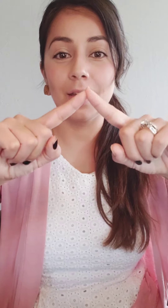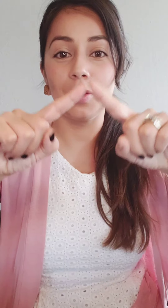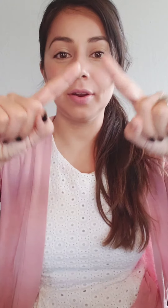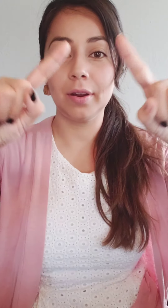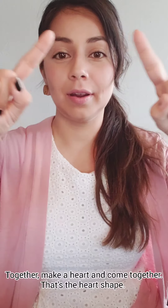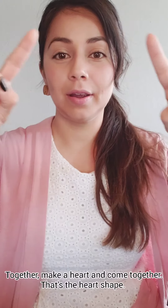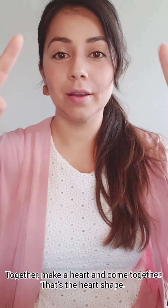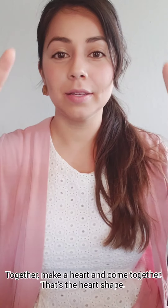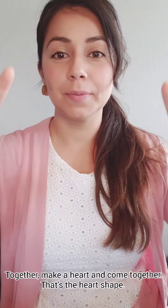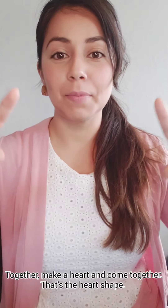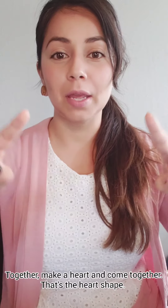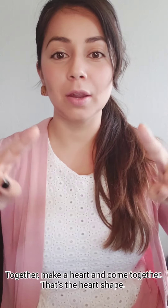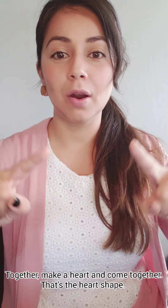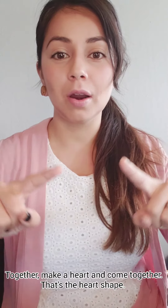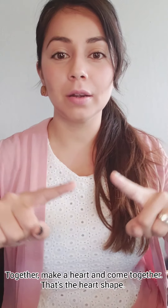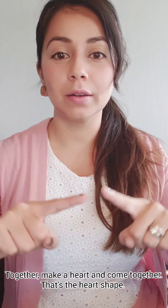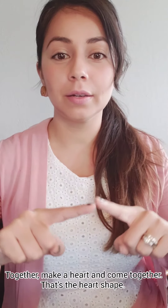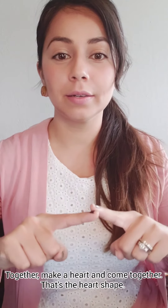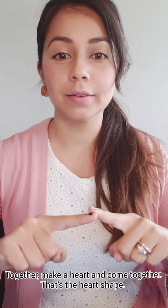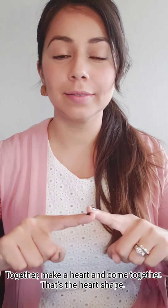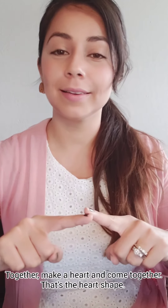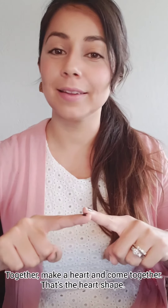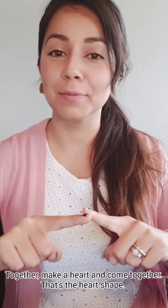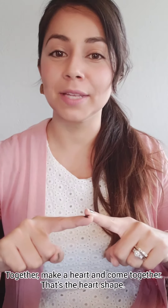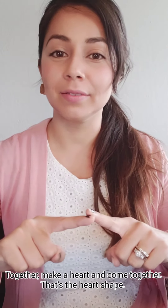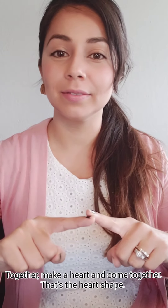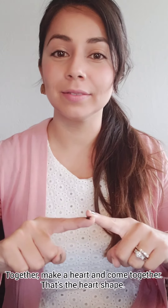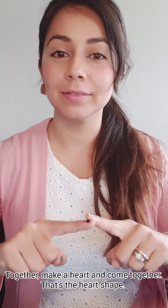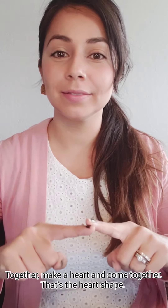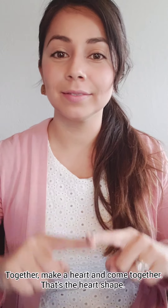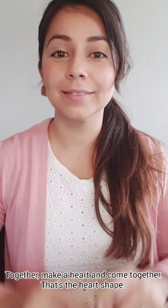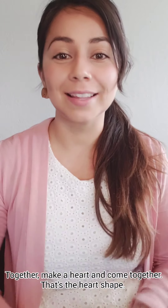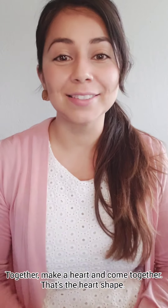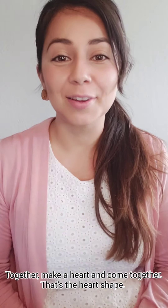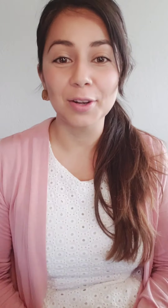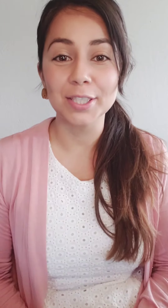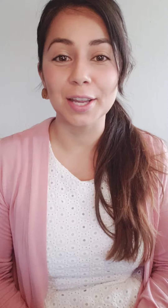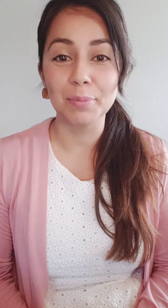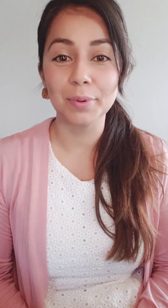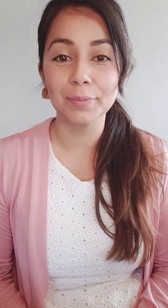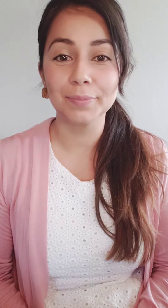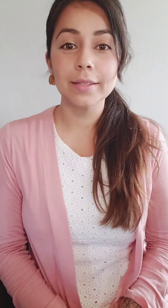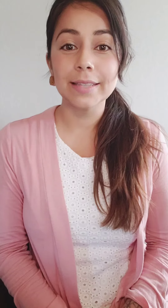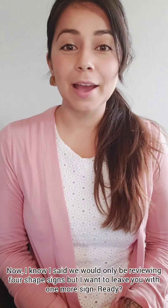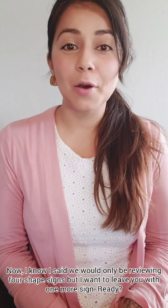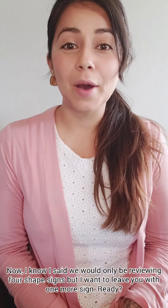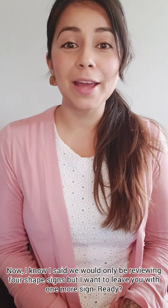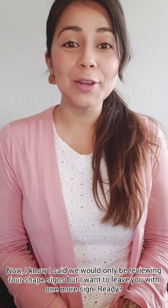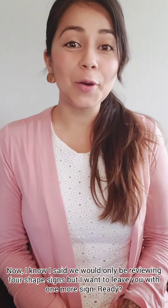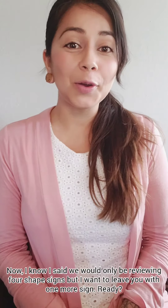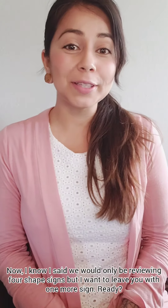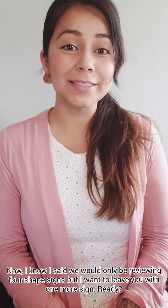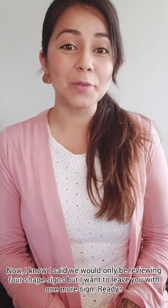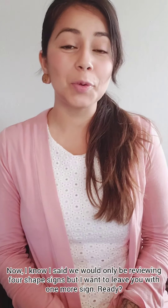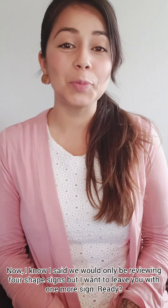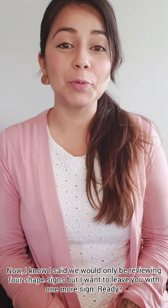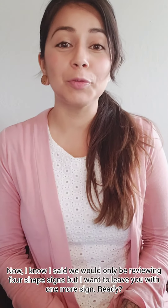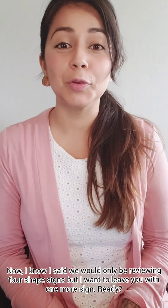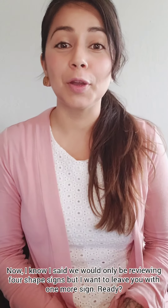Together, make your heart, and come down. That's the heart shape. Now I know I only said we would be reviewing